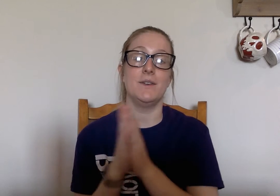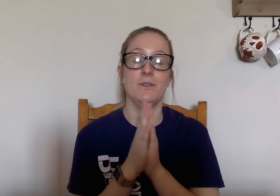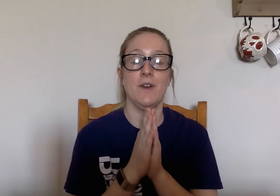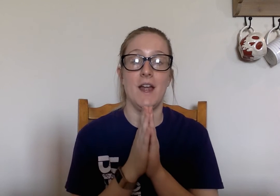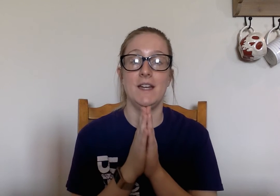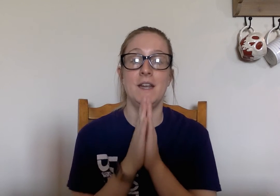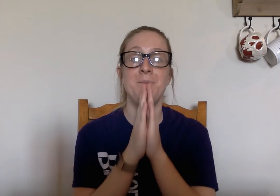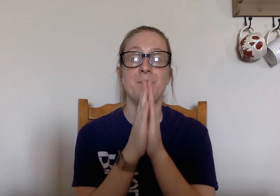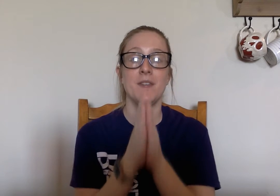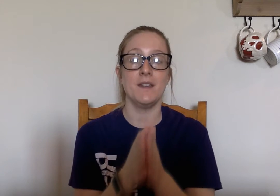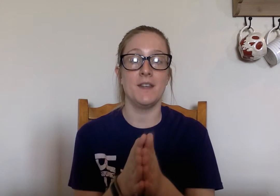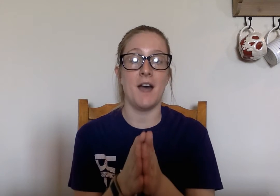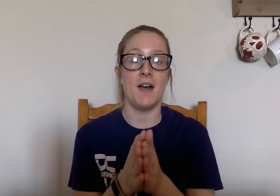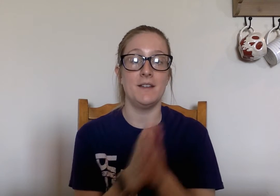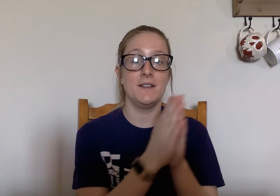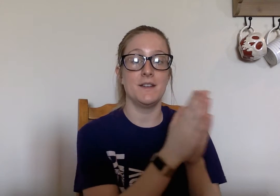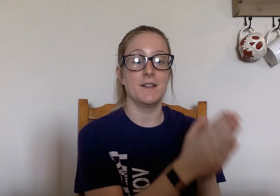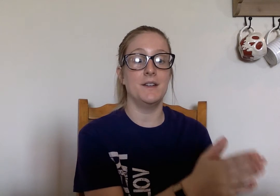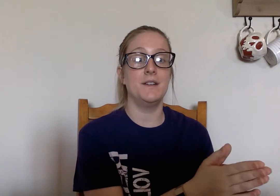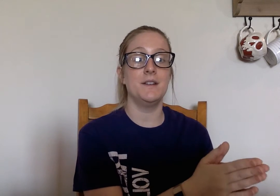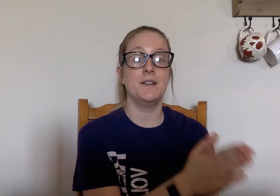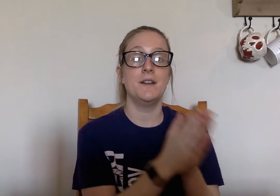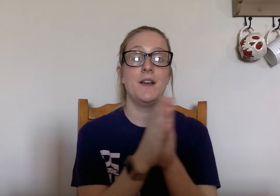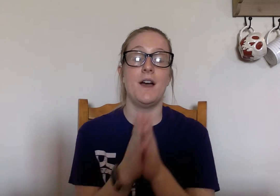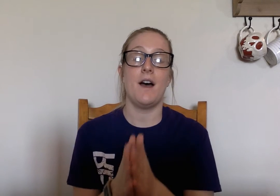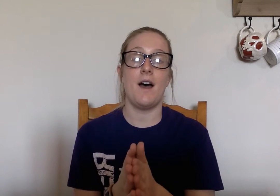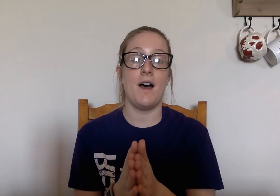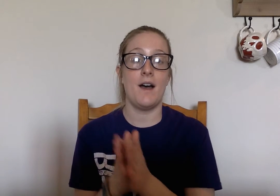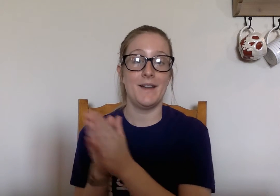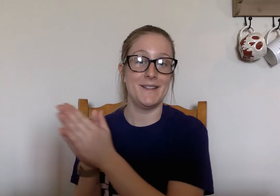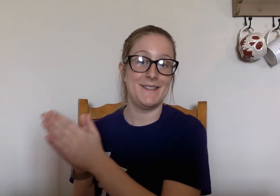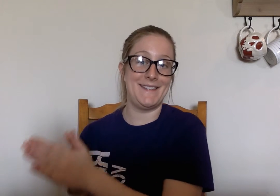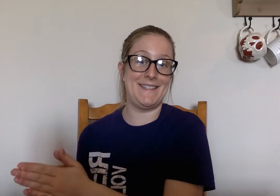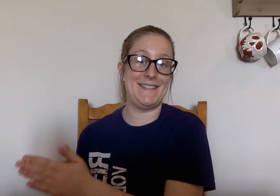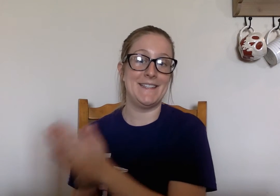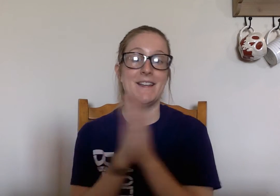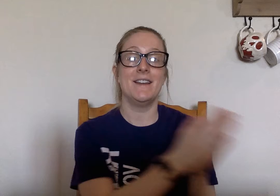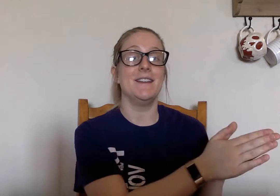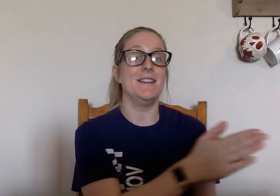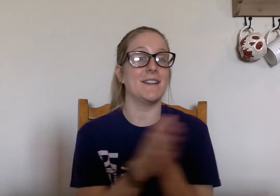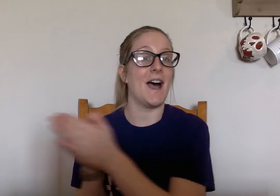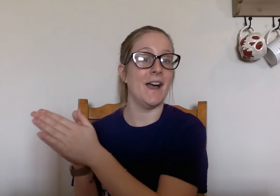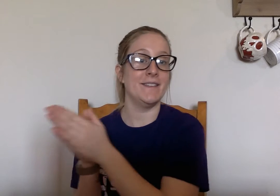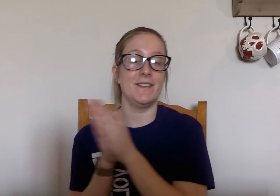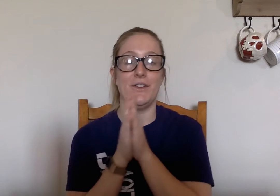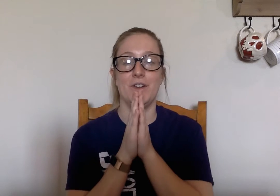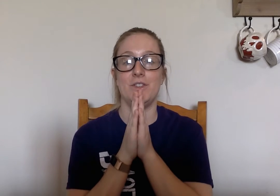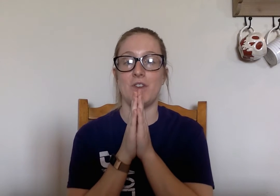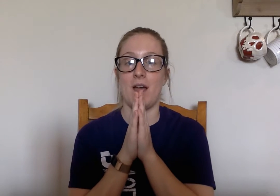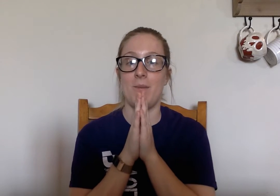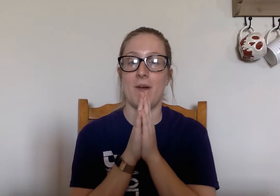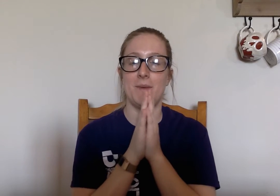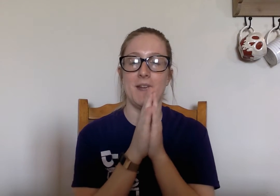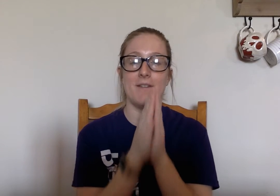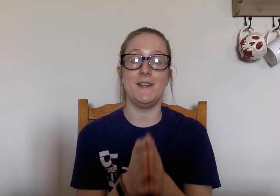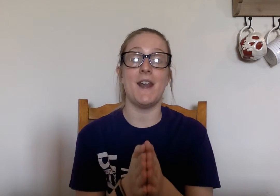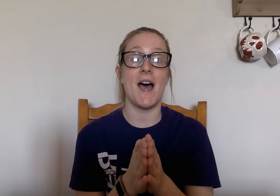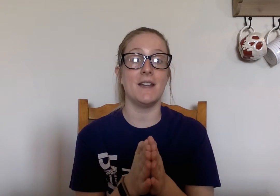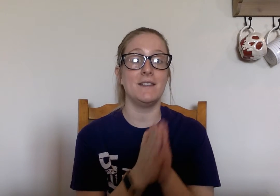now we job now we have not